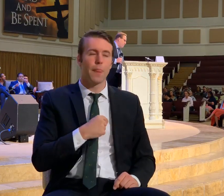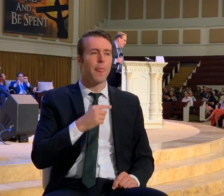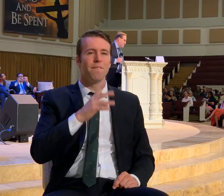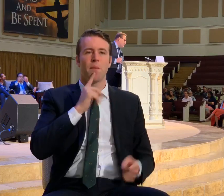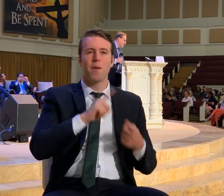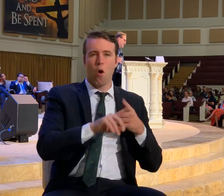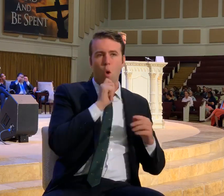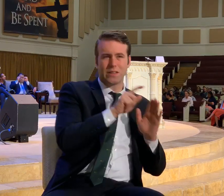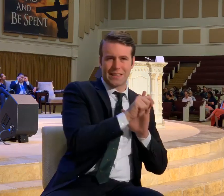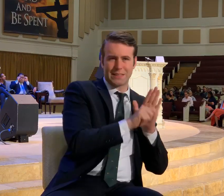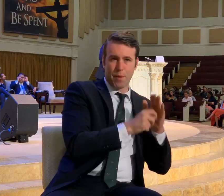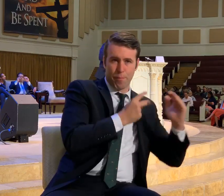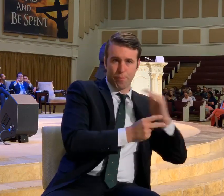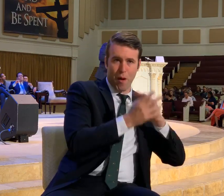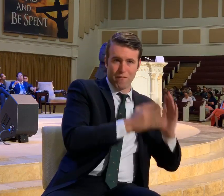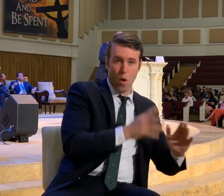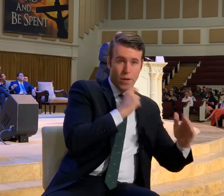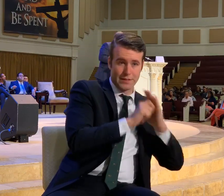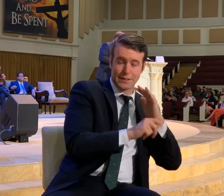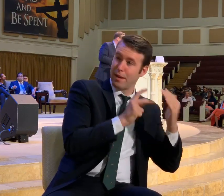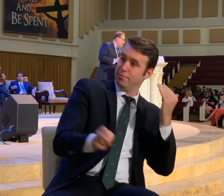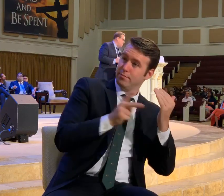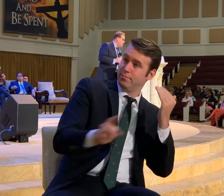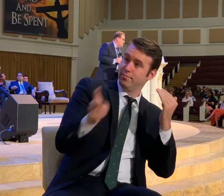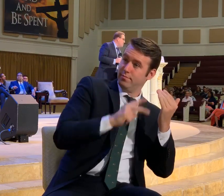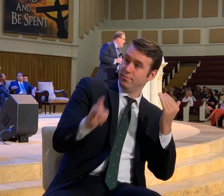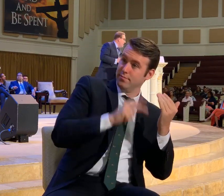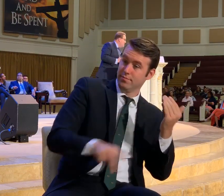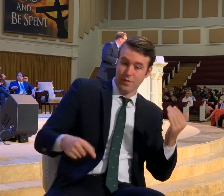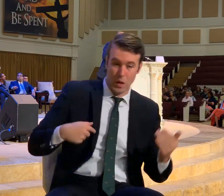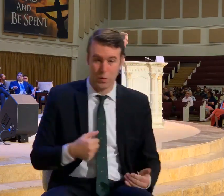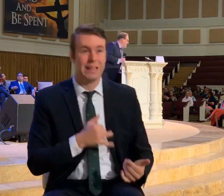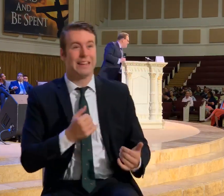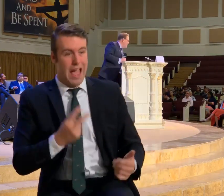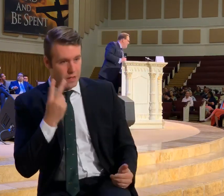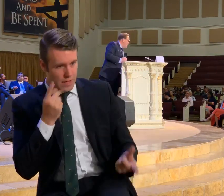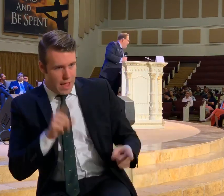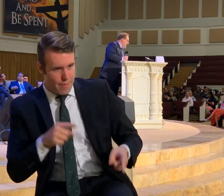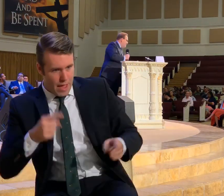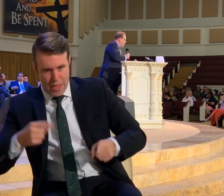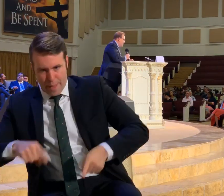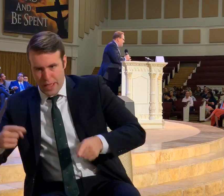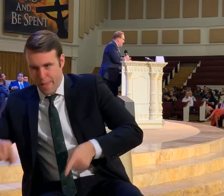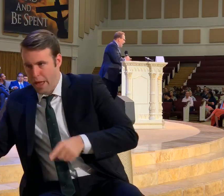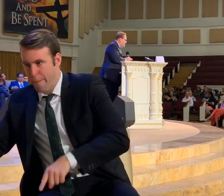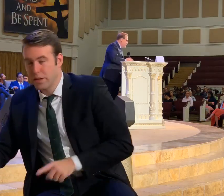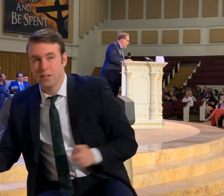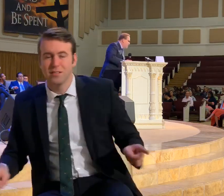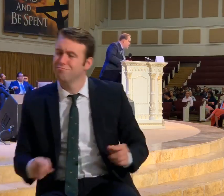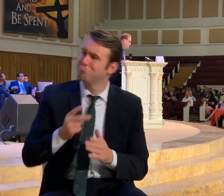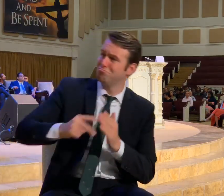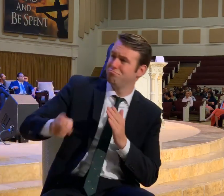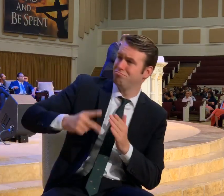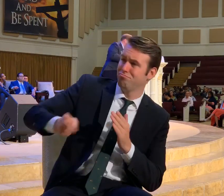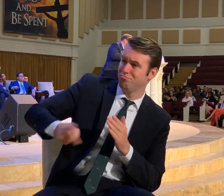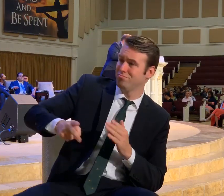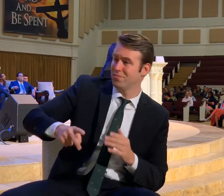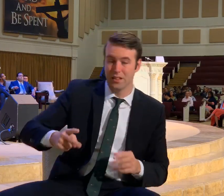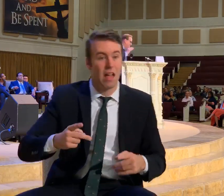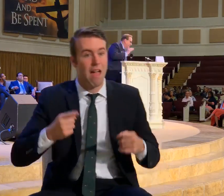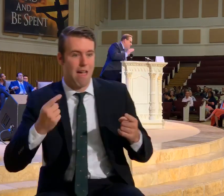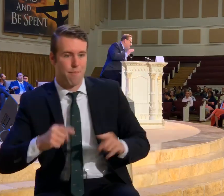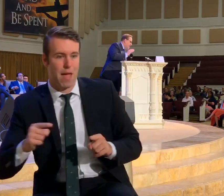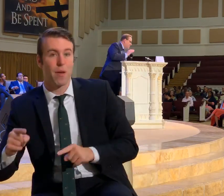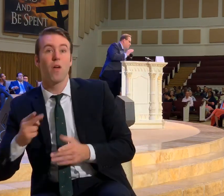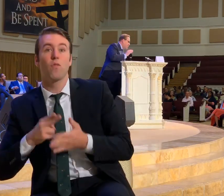the Old Testament prophets. They did minister things which are now reported unto you. By them. That have preached the gospel unto you. The Holy